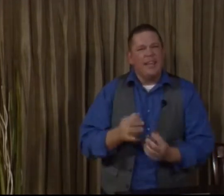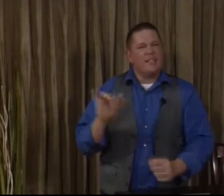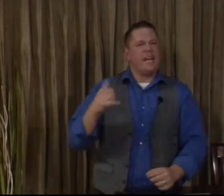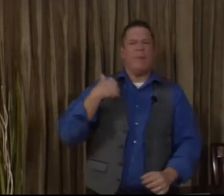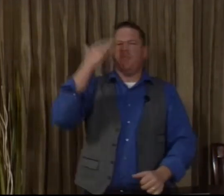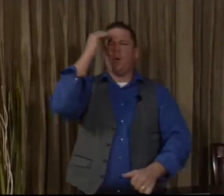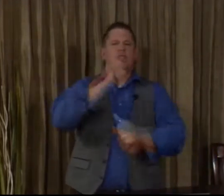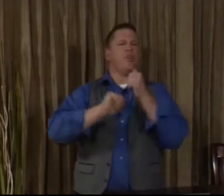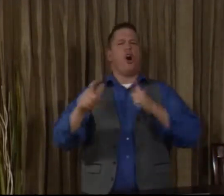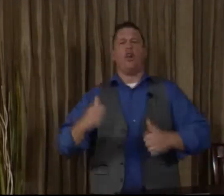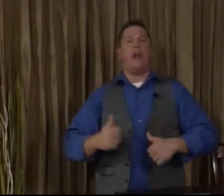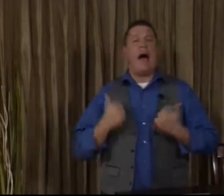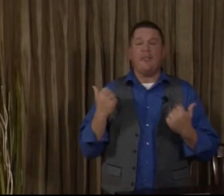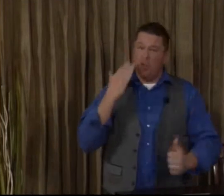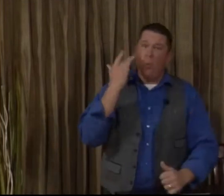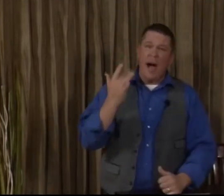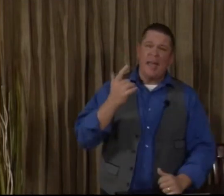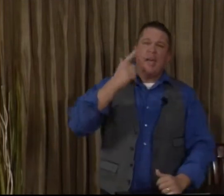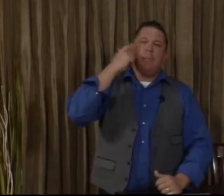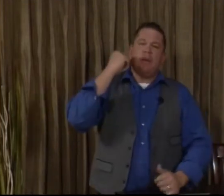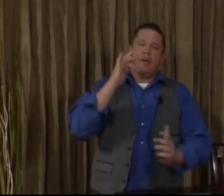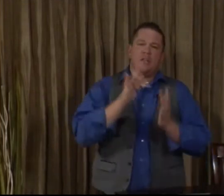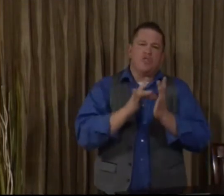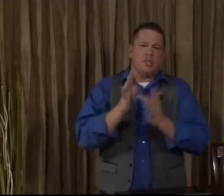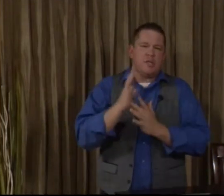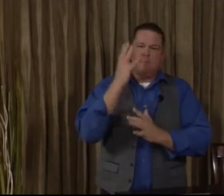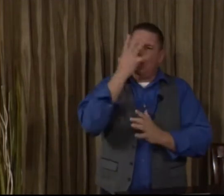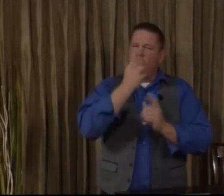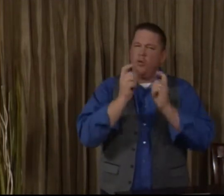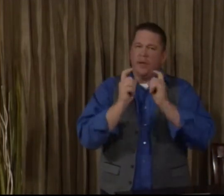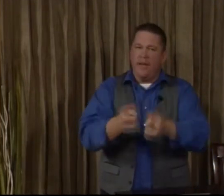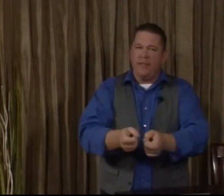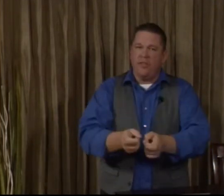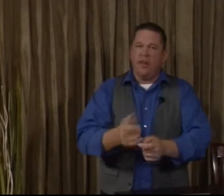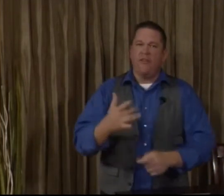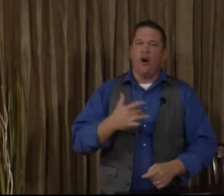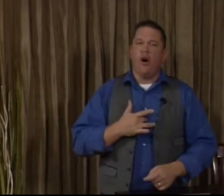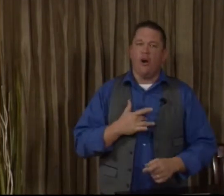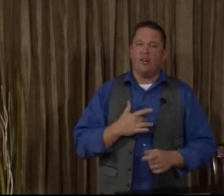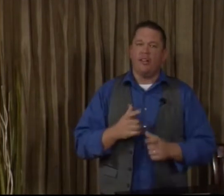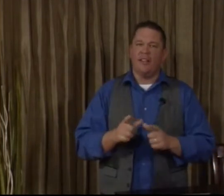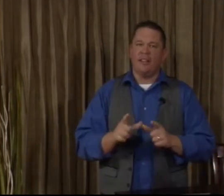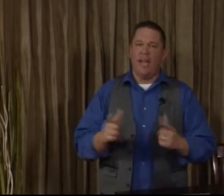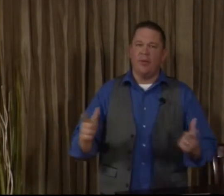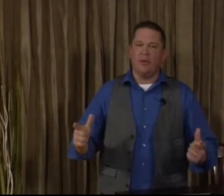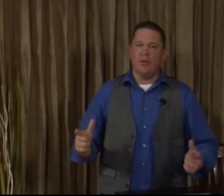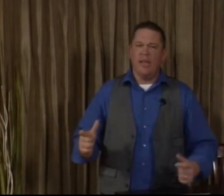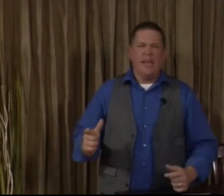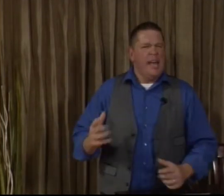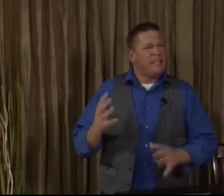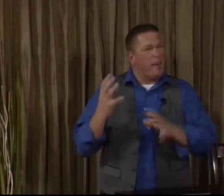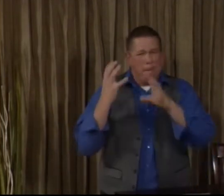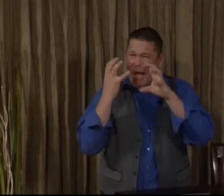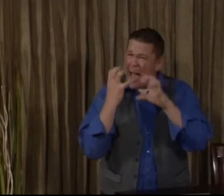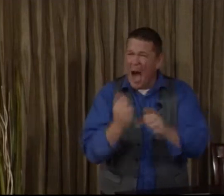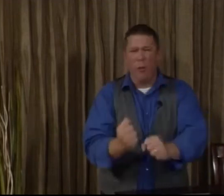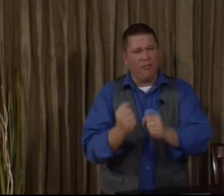It's like we've known each other all our lives. You know why? Because of Jesus's beautiful gift of heart language. It's a powerful